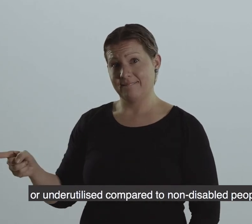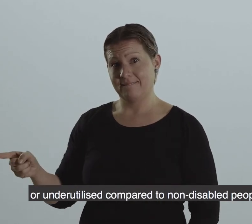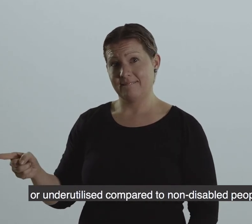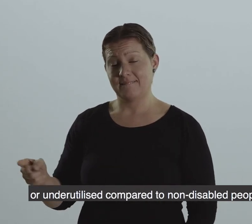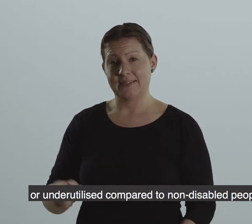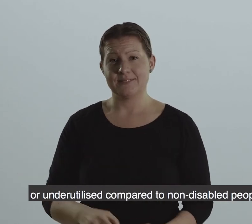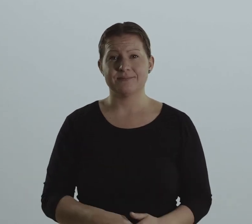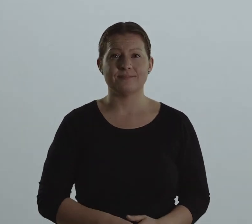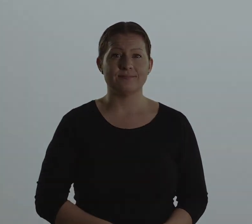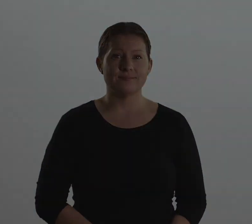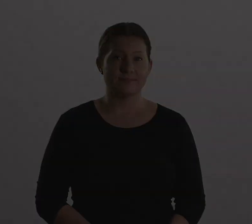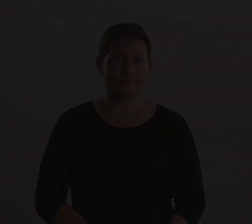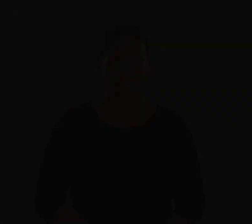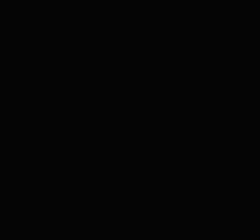you. Thank